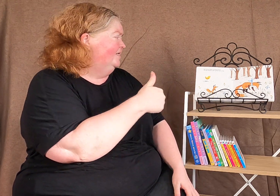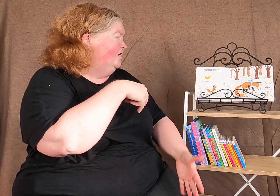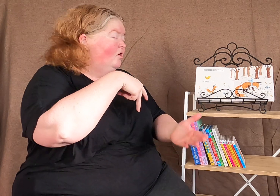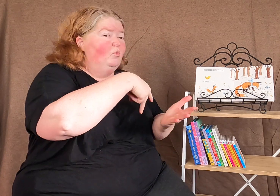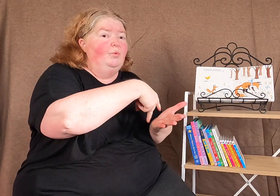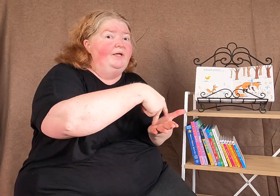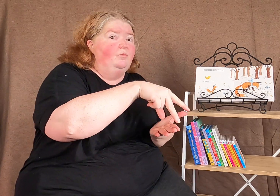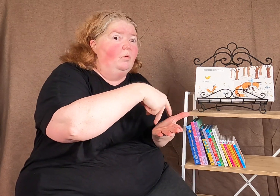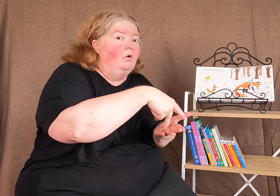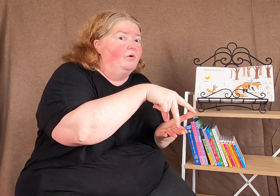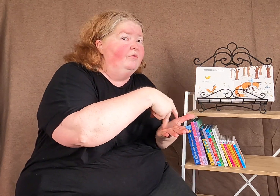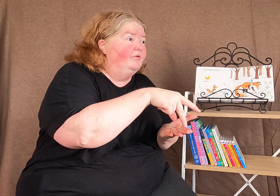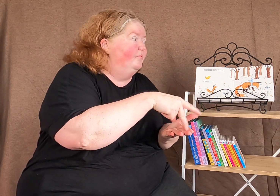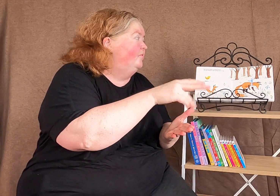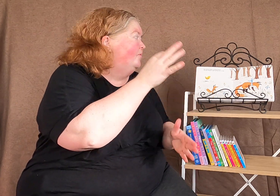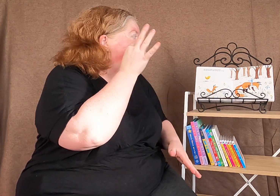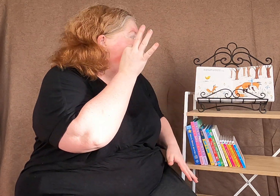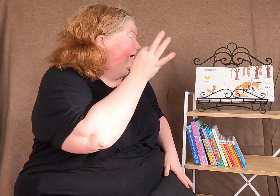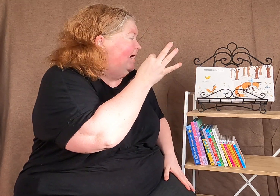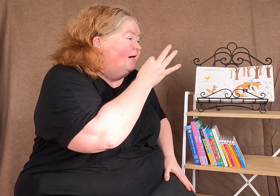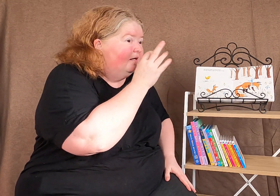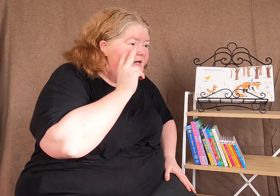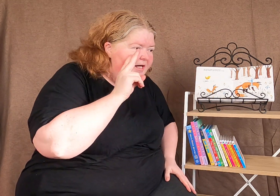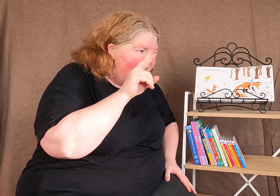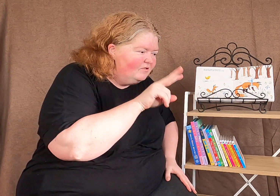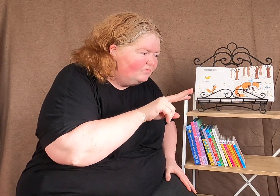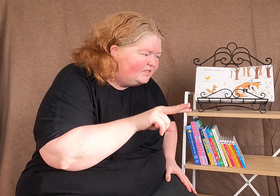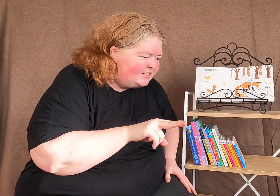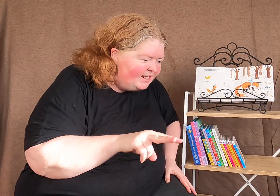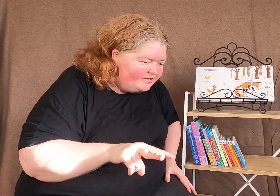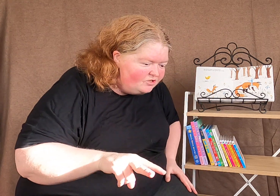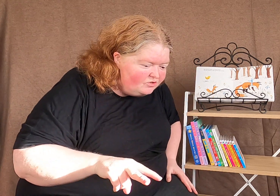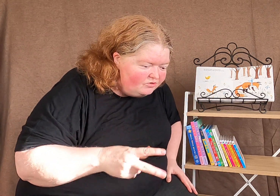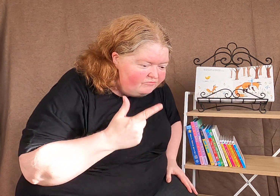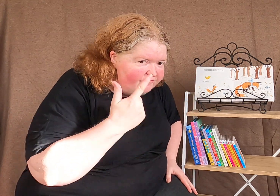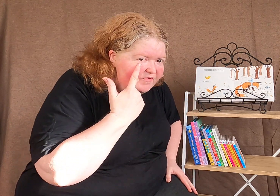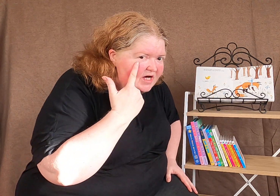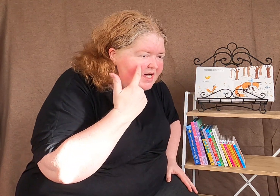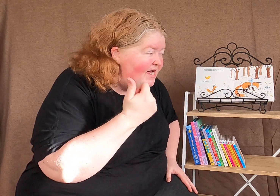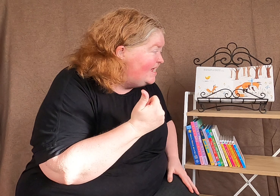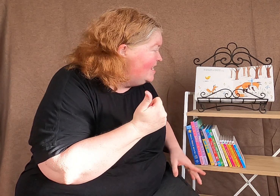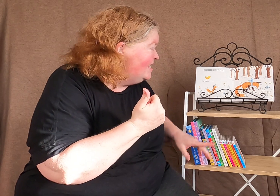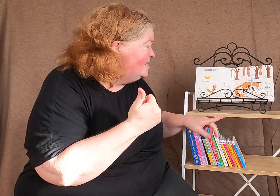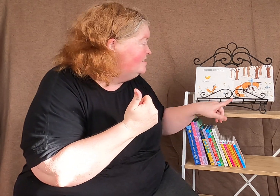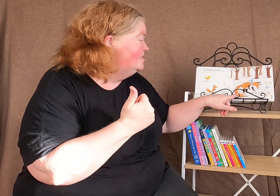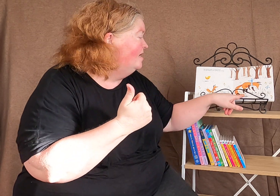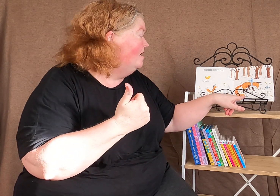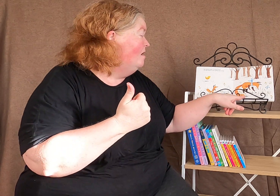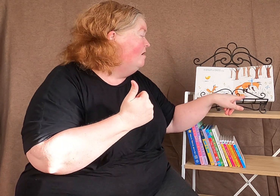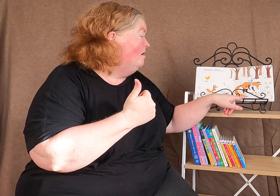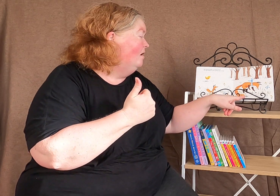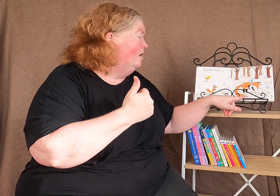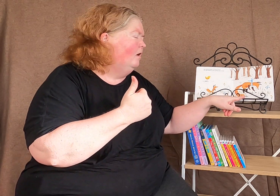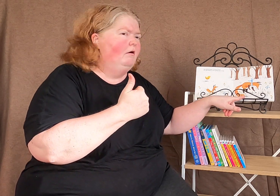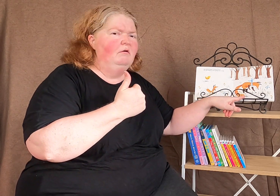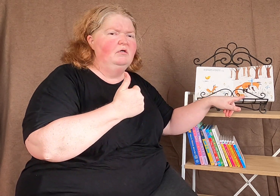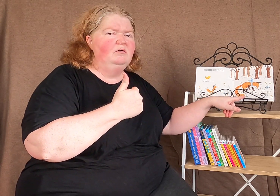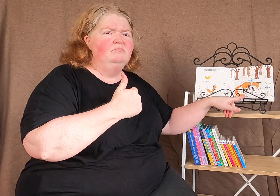We walk through the park and look down to find... Oh,